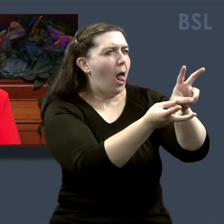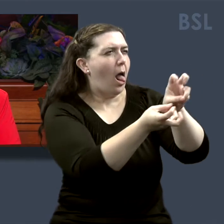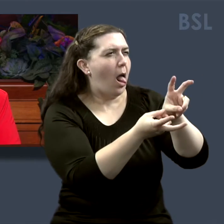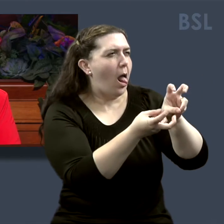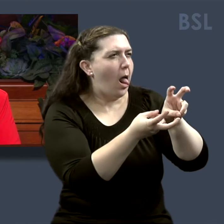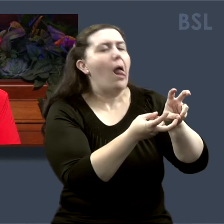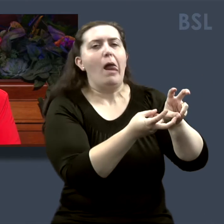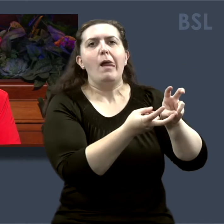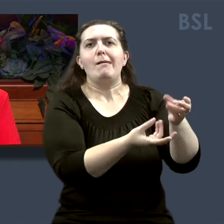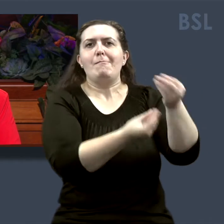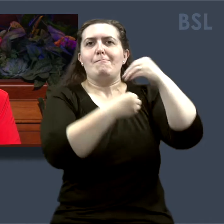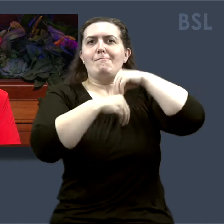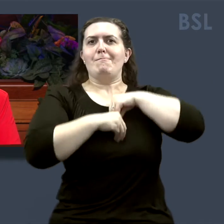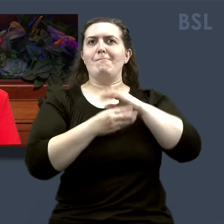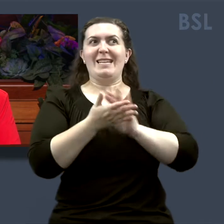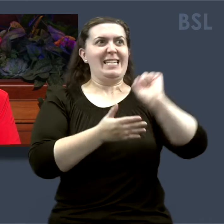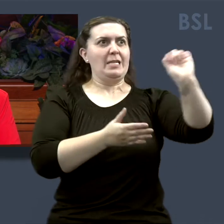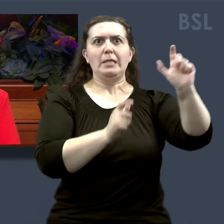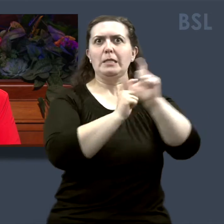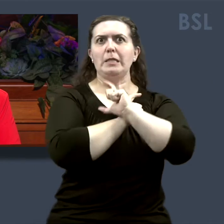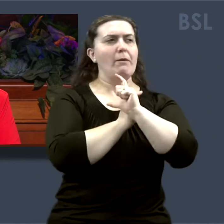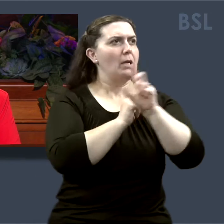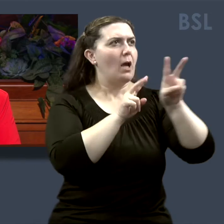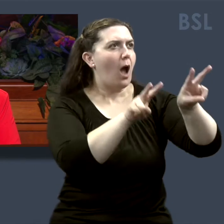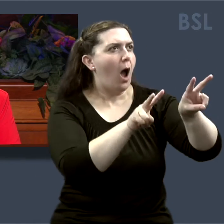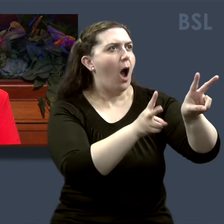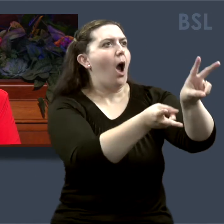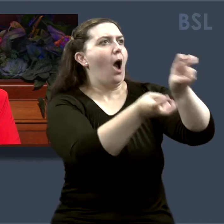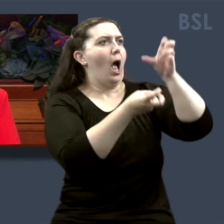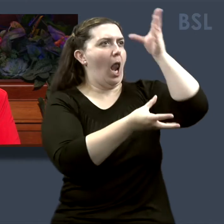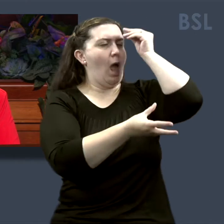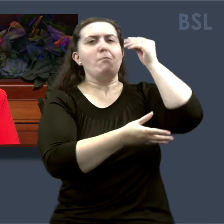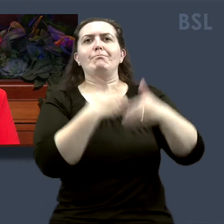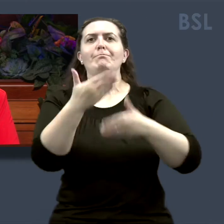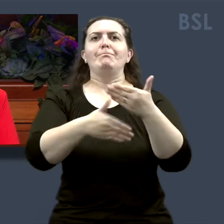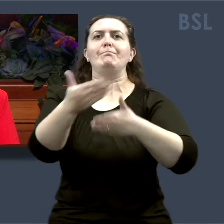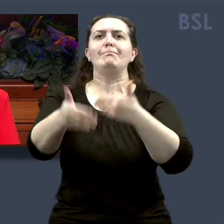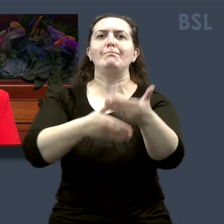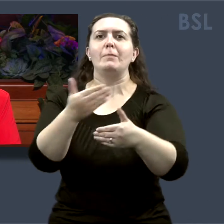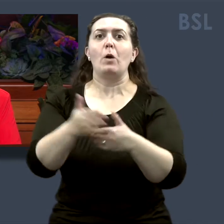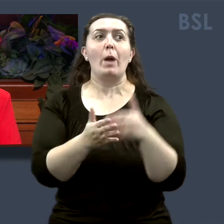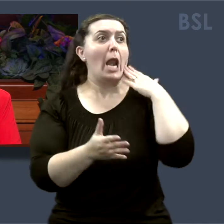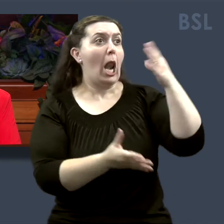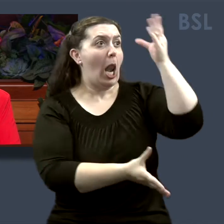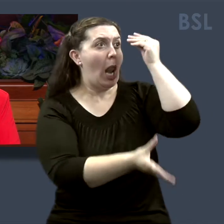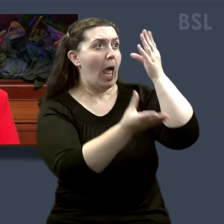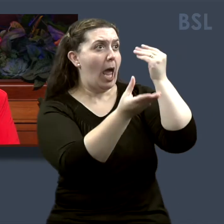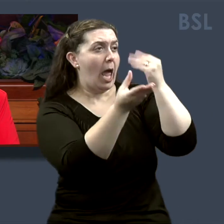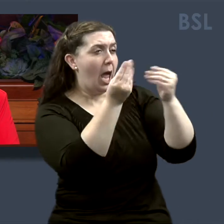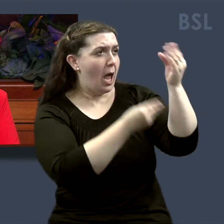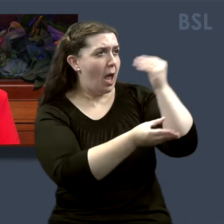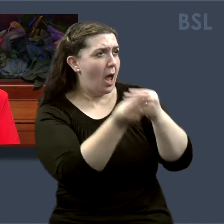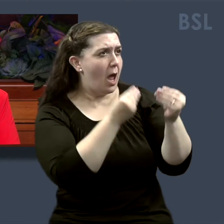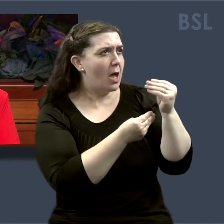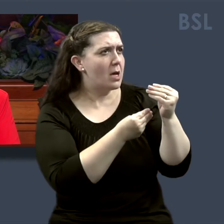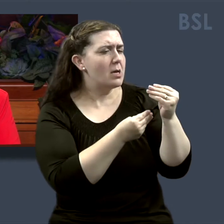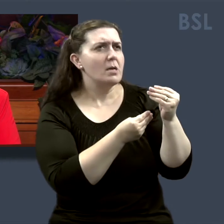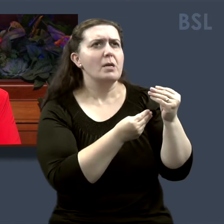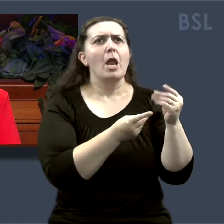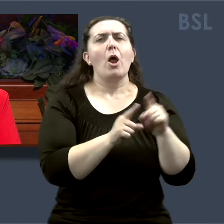the embodiment of charity, of pure love. As we incrementally learn to do what He asked of us, not